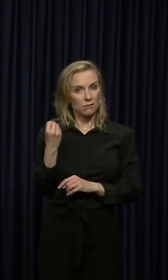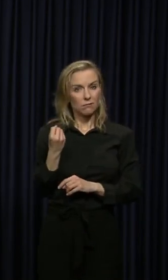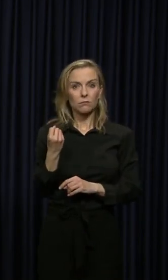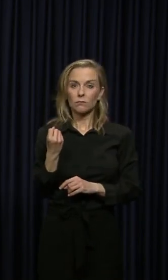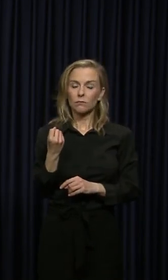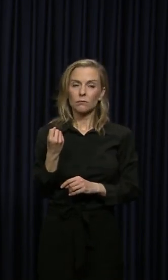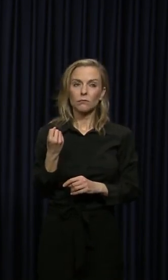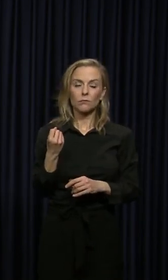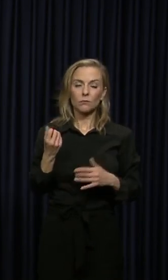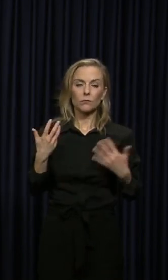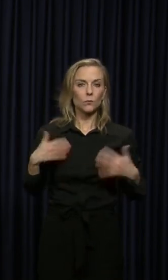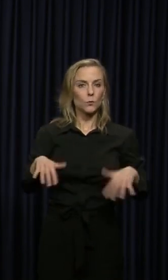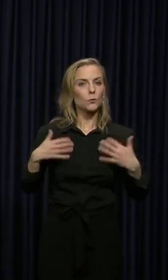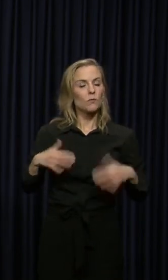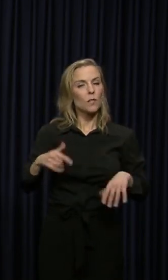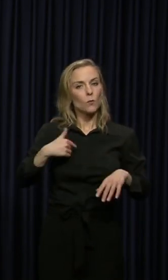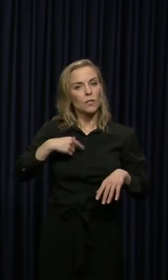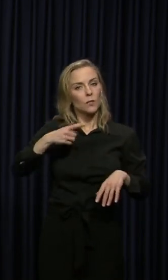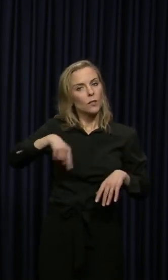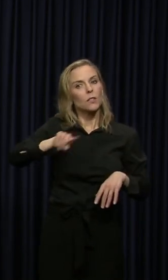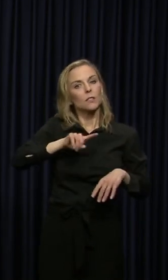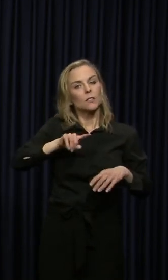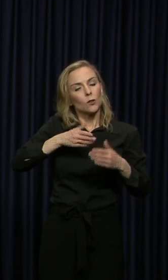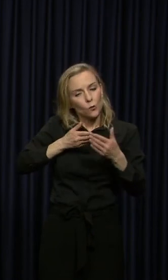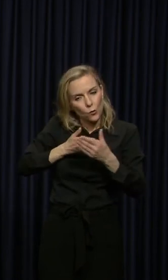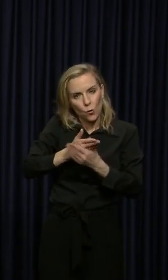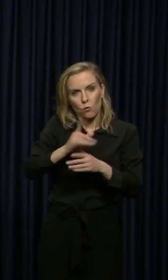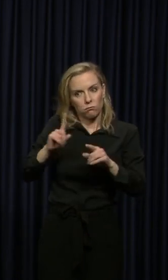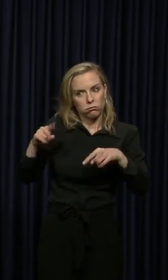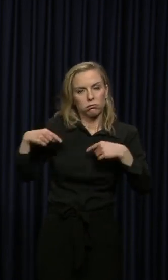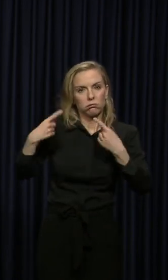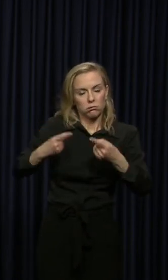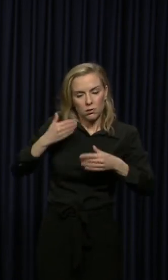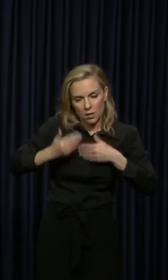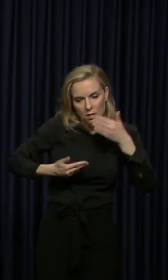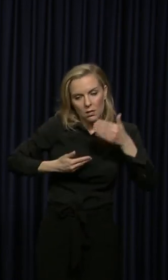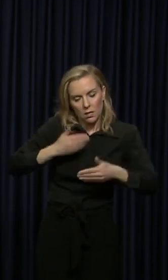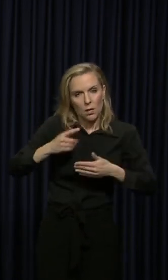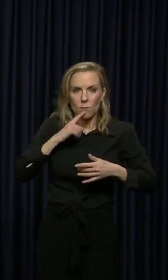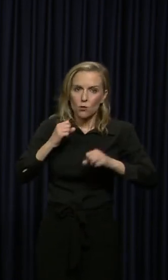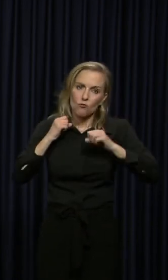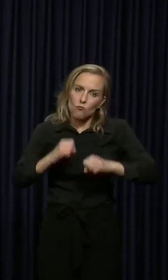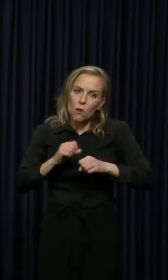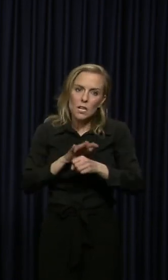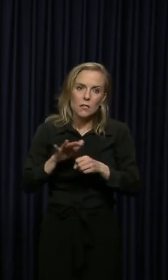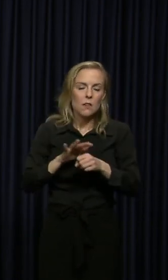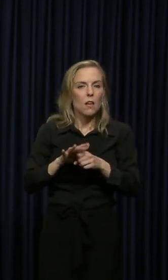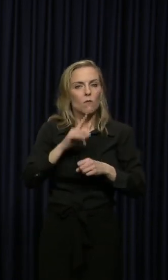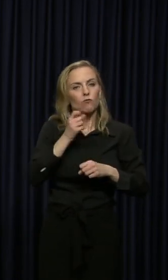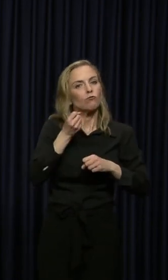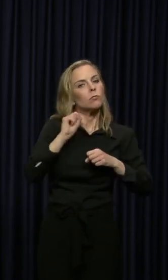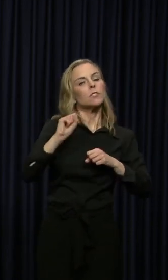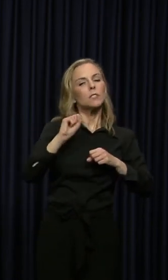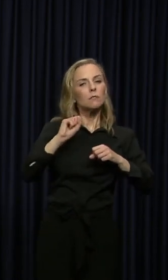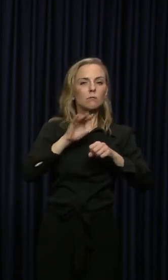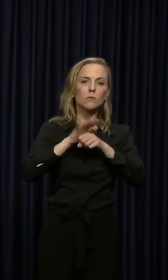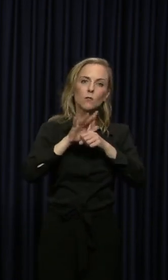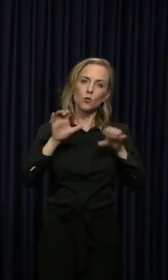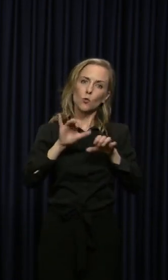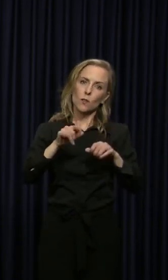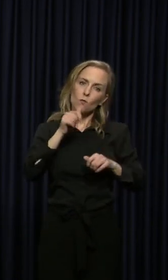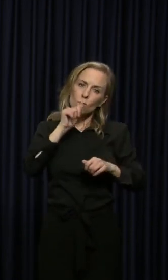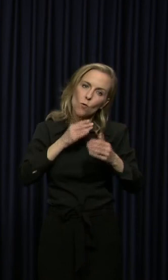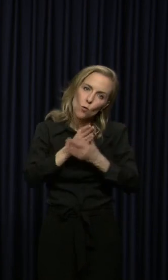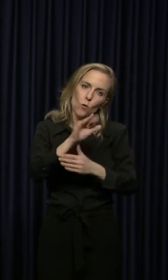we have been going through this for a while and we got to be strong enough and resilient enough to continue to go through it. Uh, we are seeing,